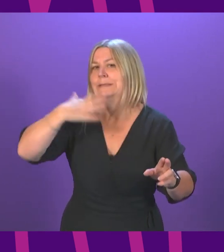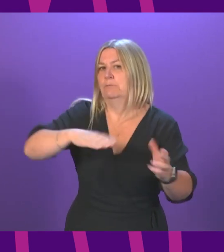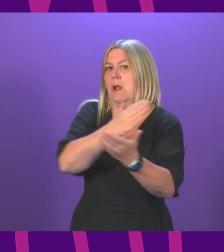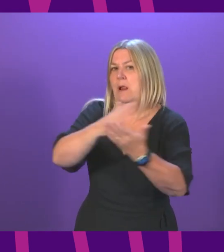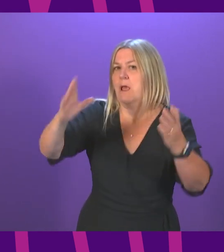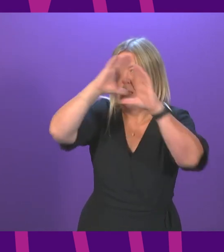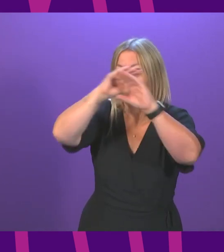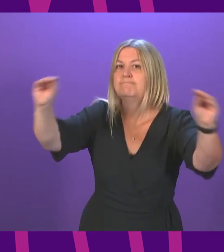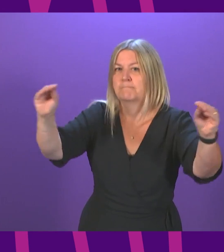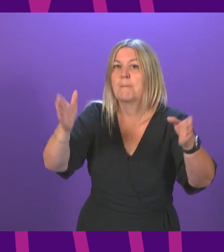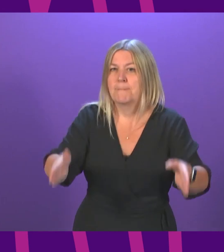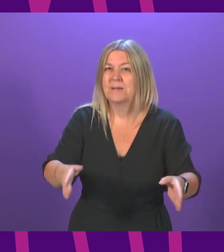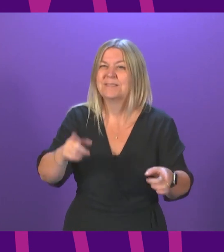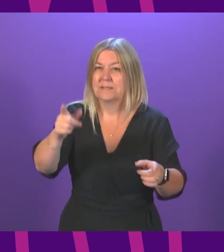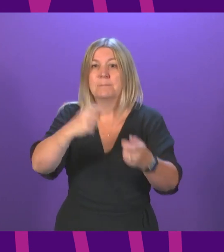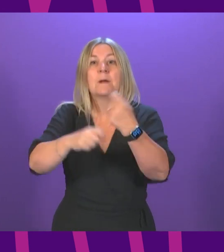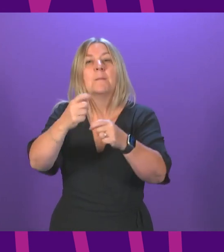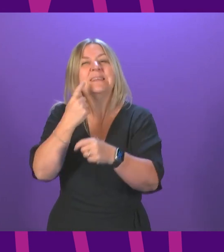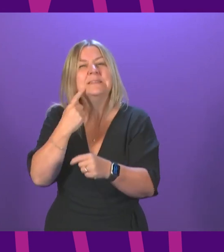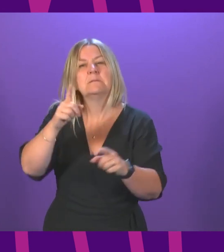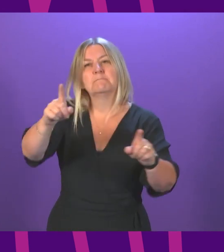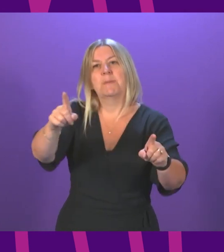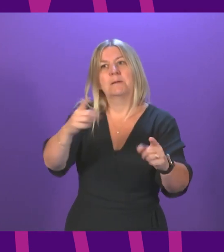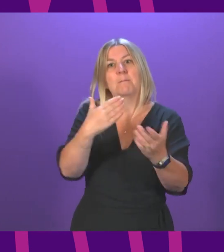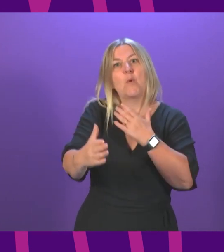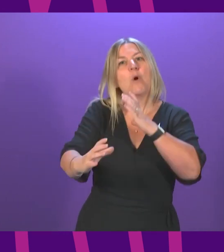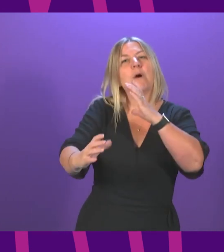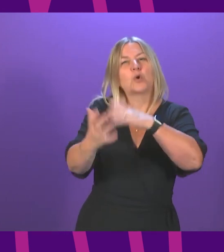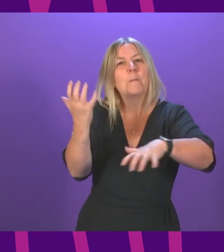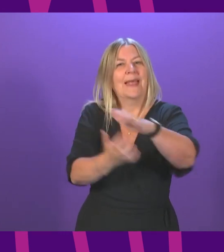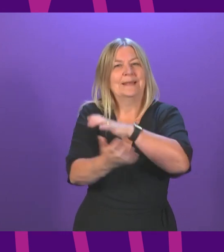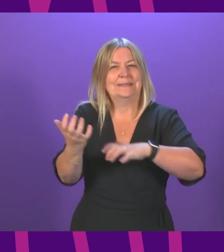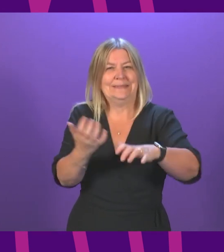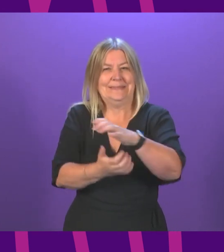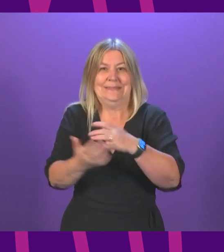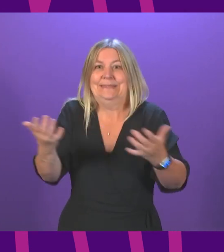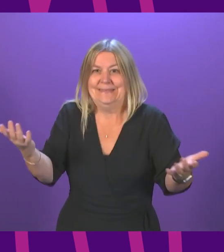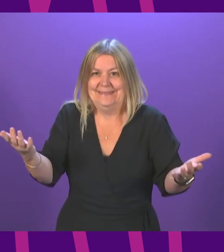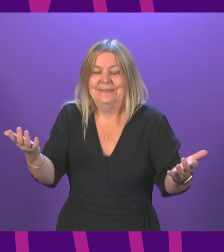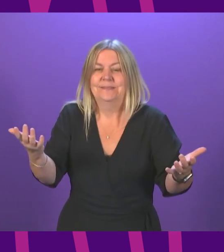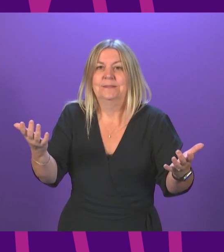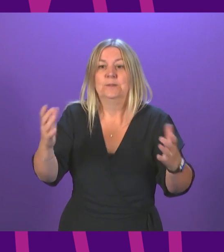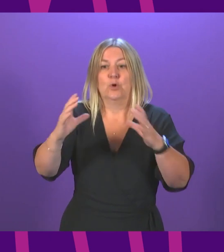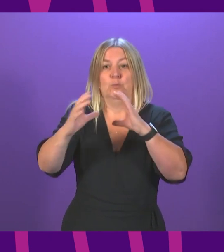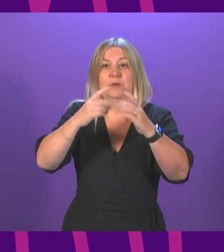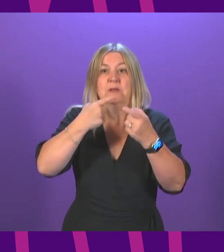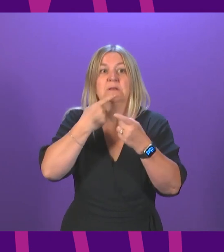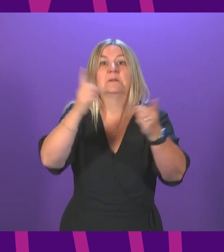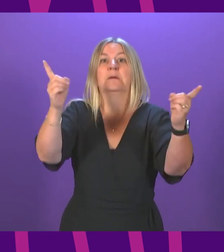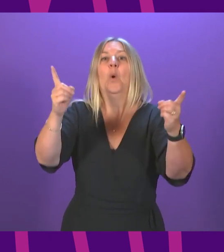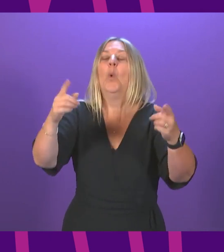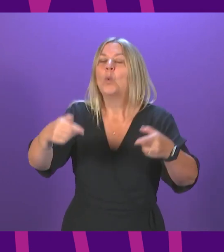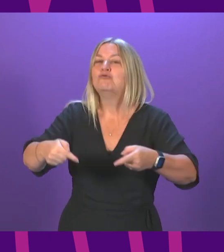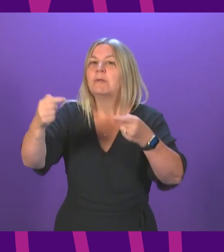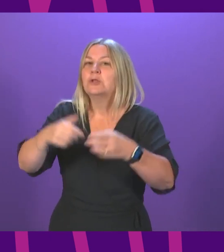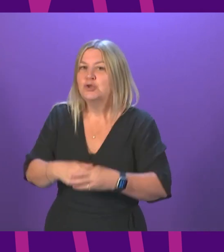in many ways, but more complicated, then communication is more challenging. And nobody knows that better than I do. I will continue to do my level best